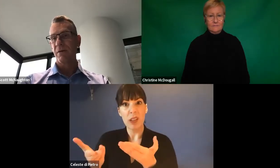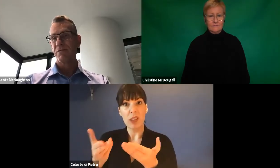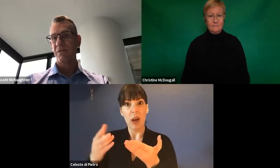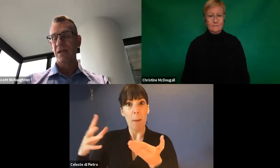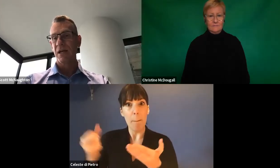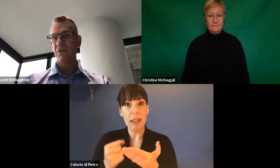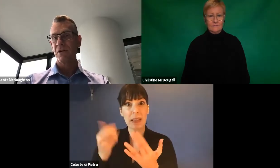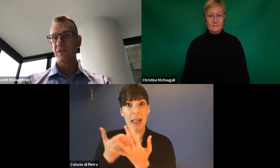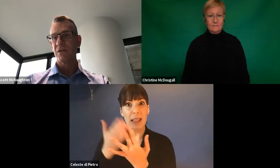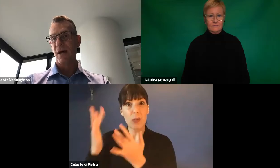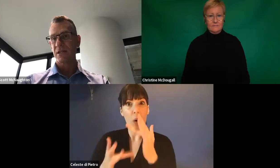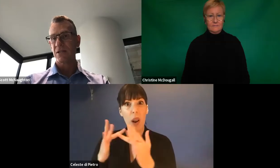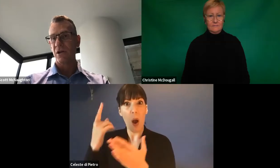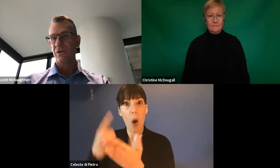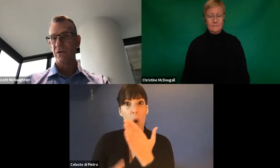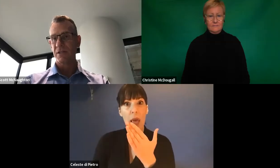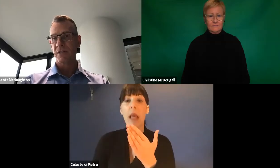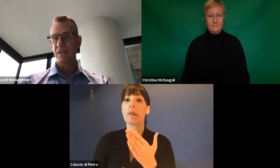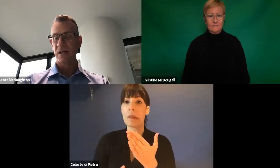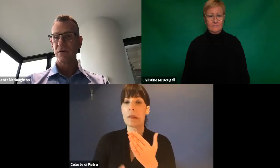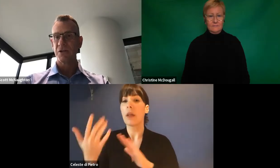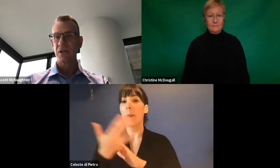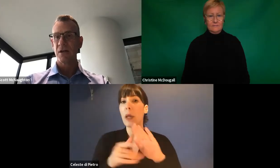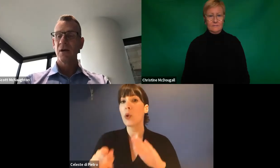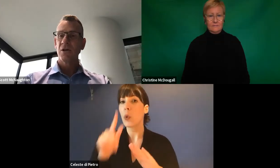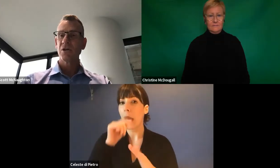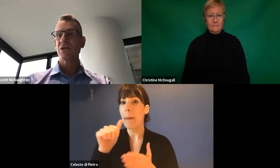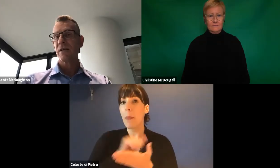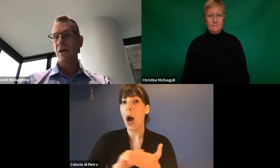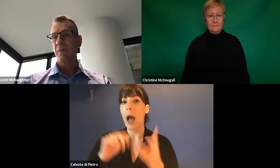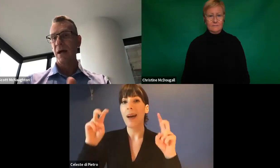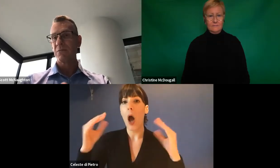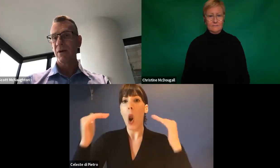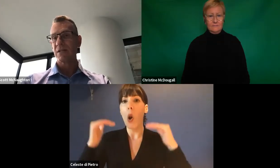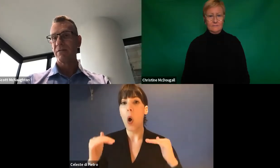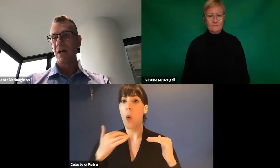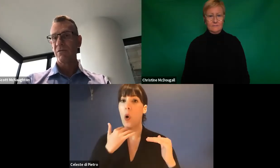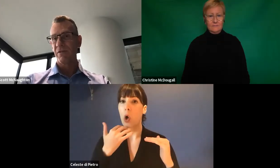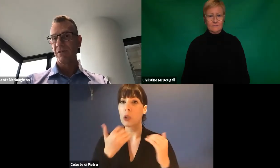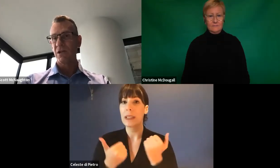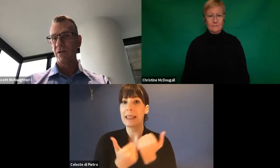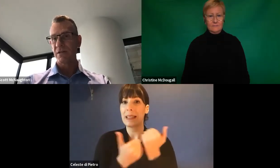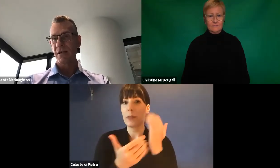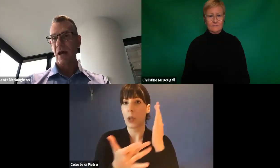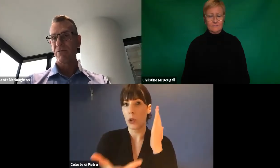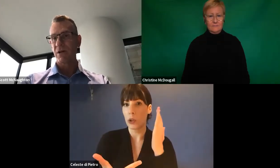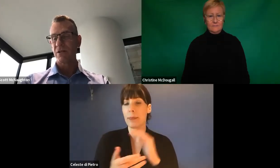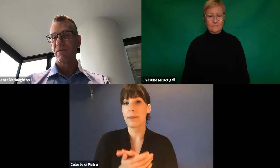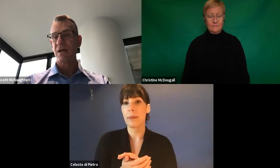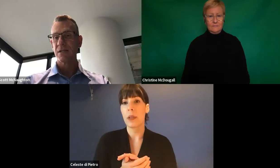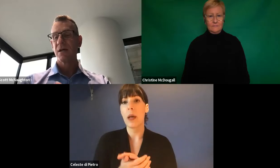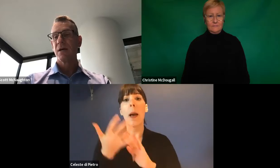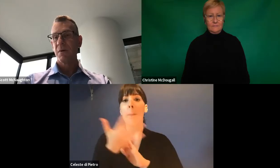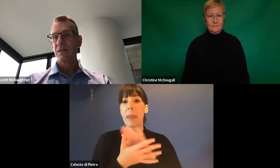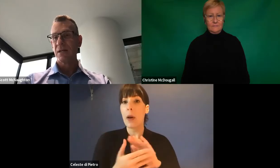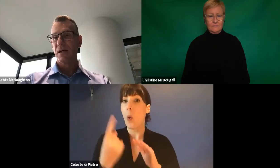funding for up to $1,500 to access low-cost assistive technology. Usually that'll be up to around $750 as a cap for each